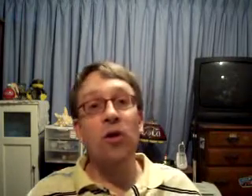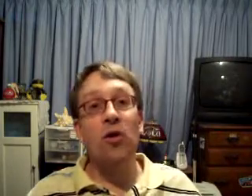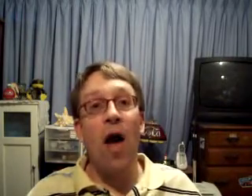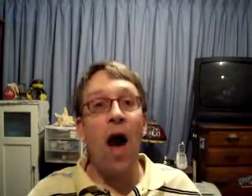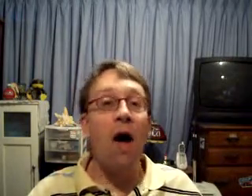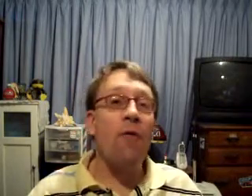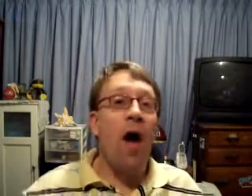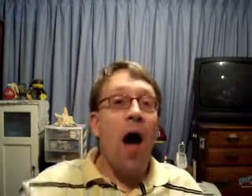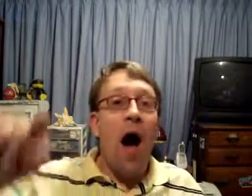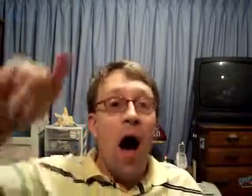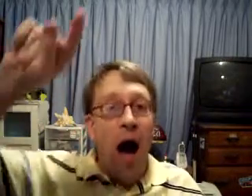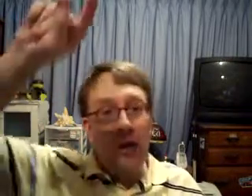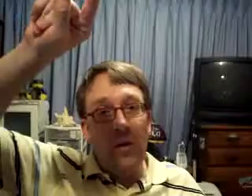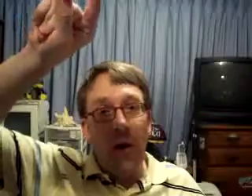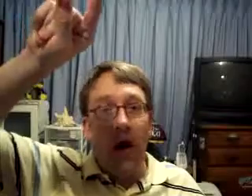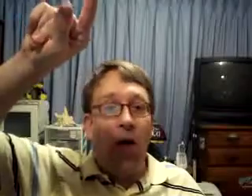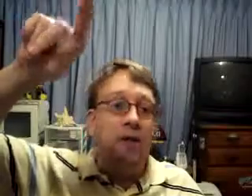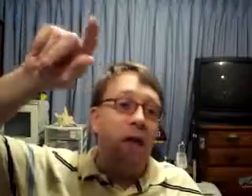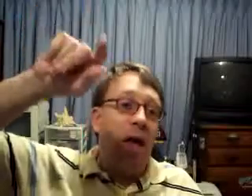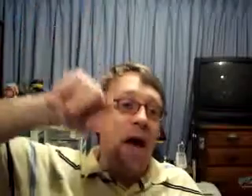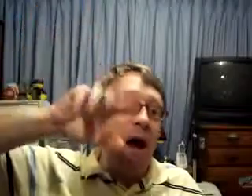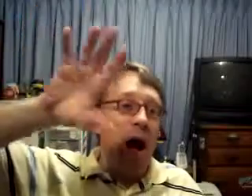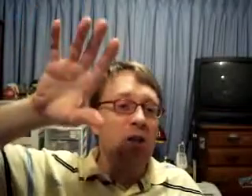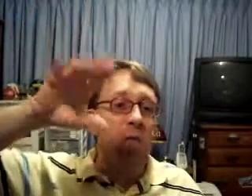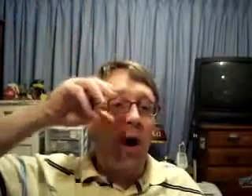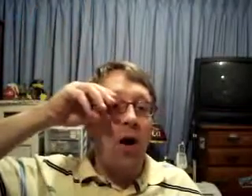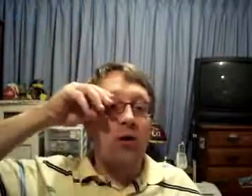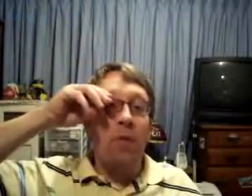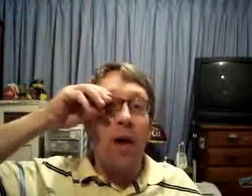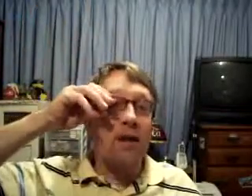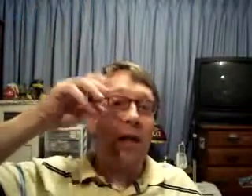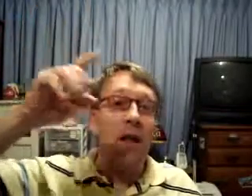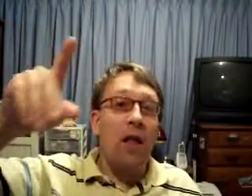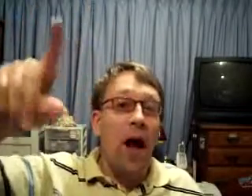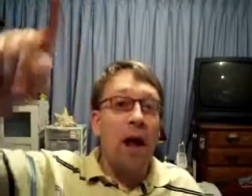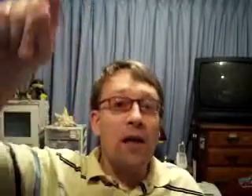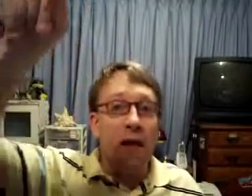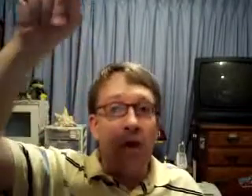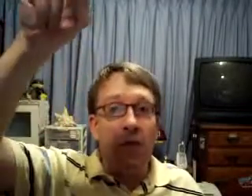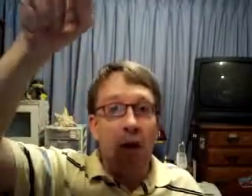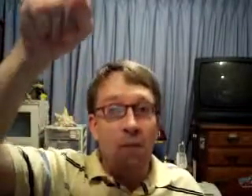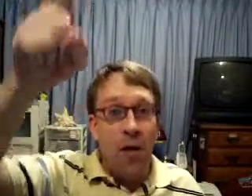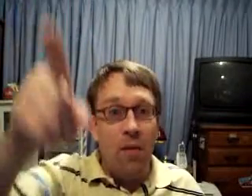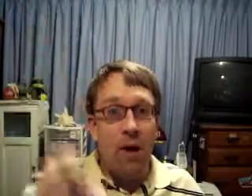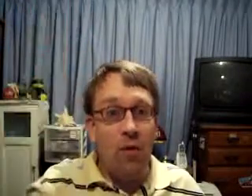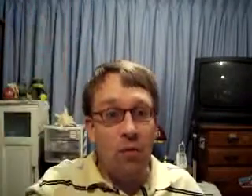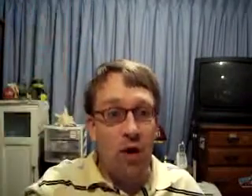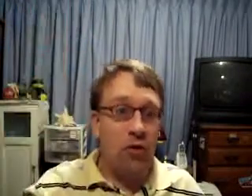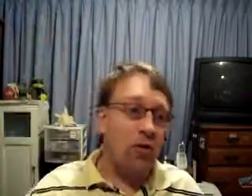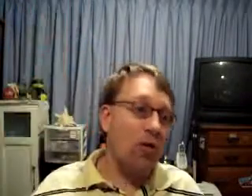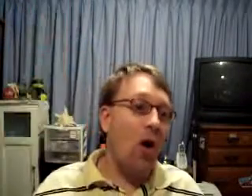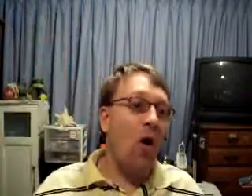do is you have isobars. And isobars are basically lines of same barometric pressure. So,